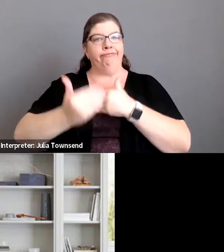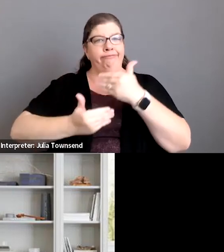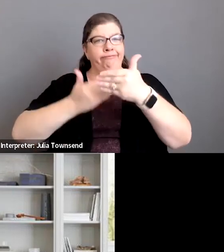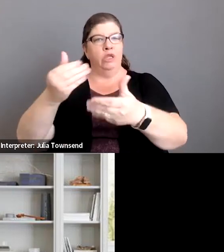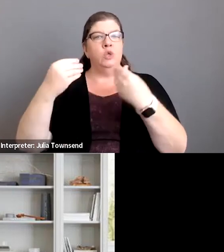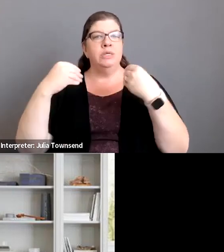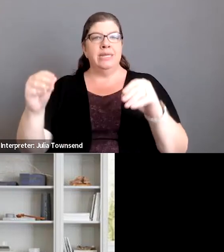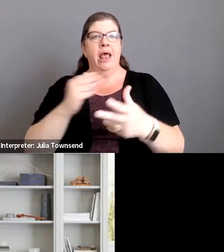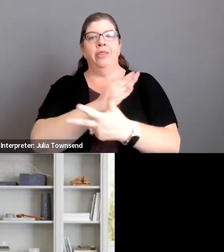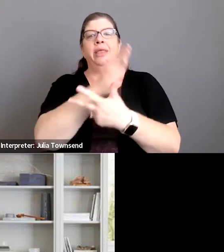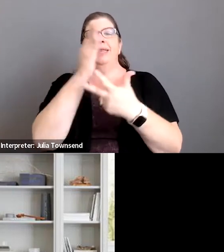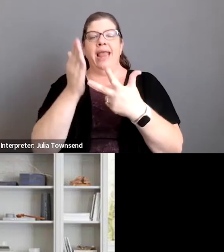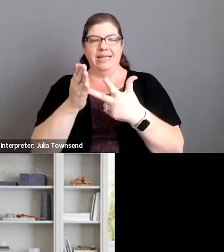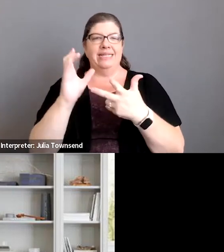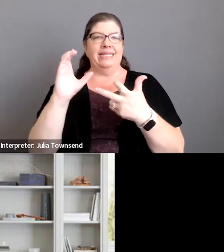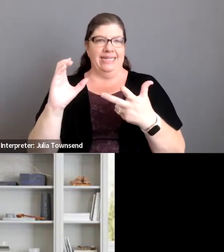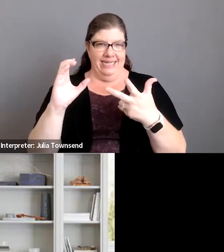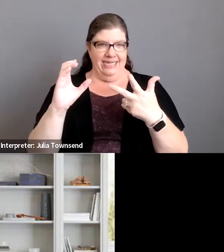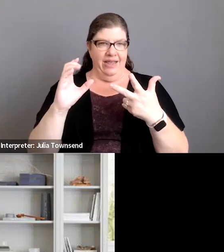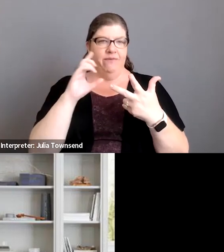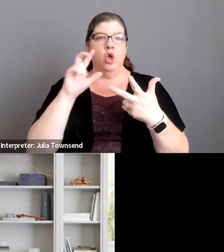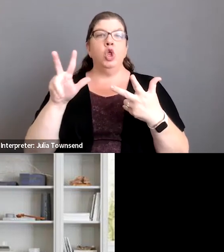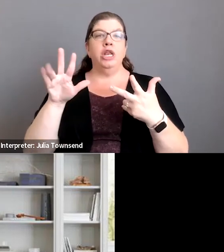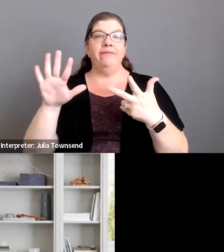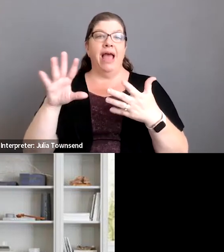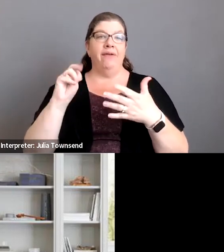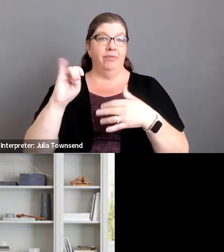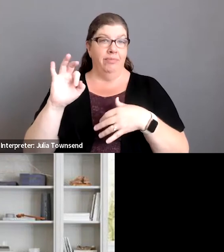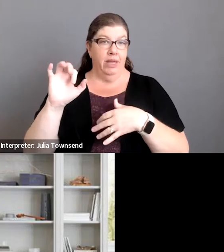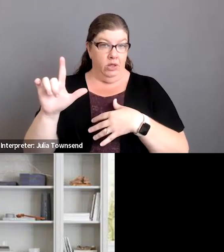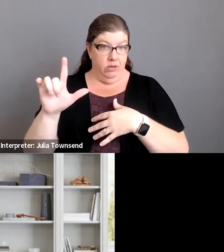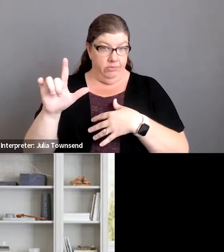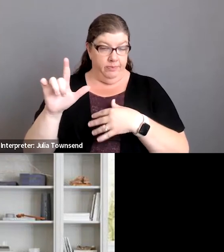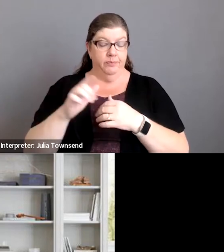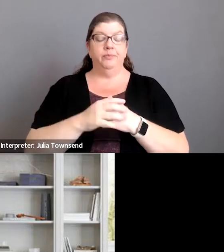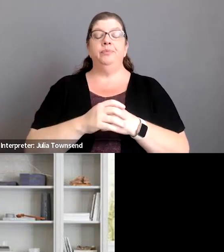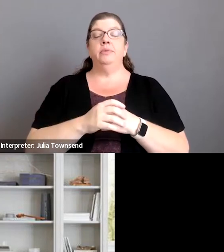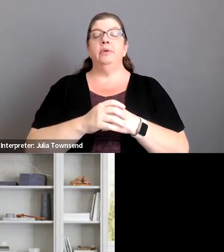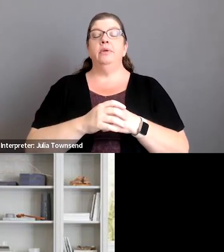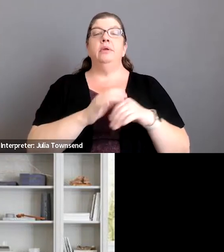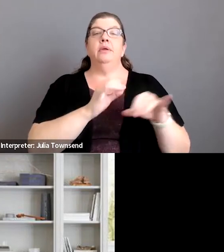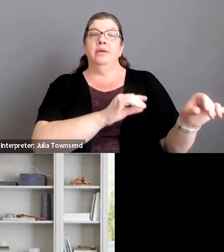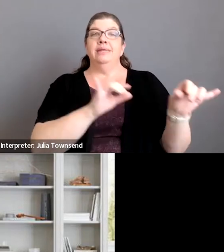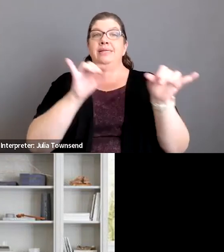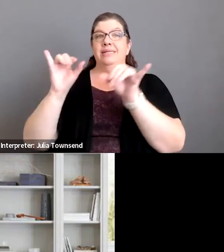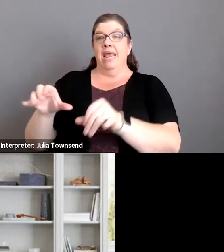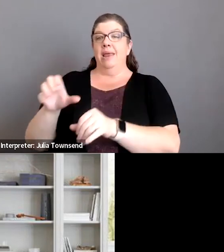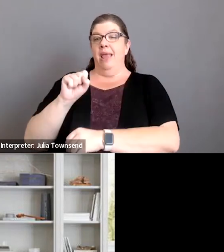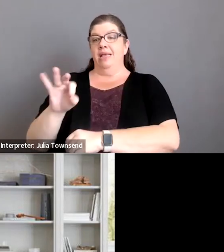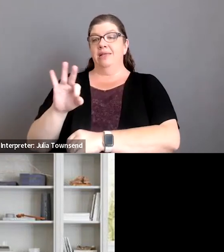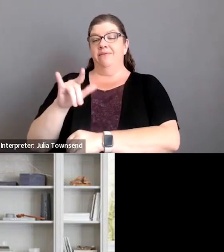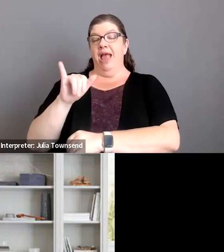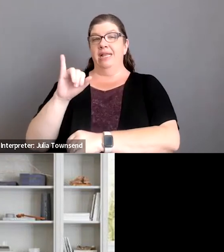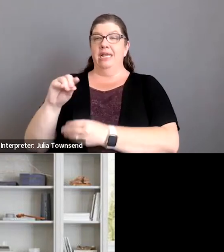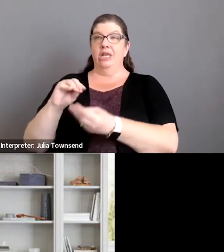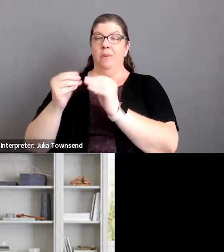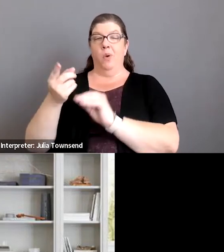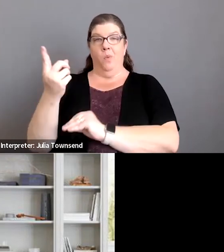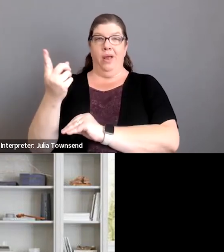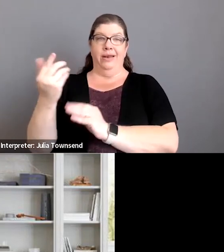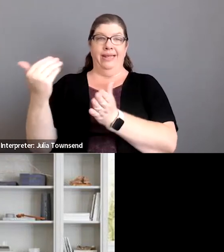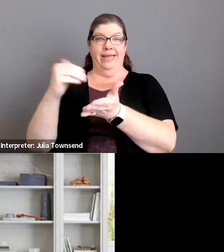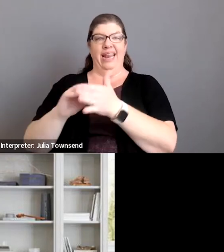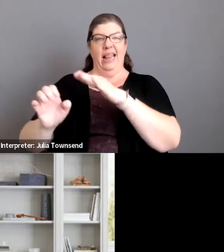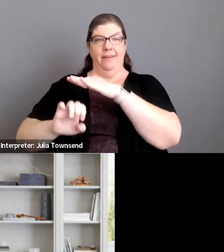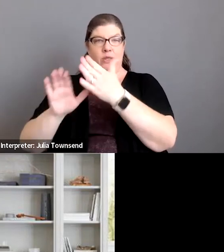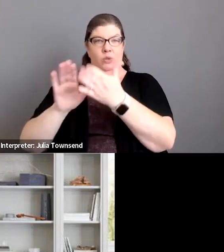to sell the next one series c for 35 million and the same thing can be said for sfid number one which is